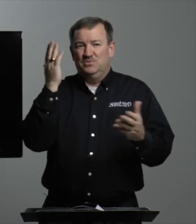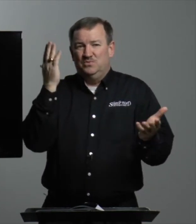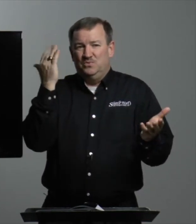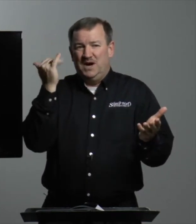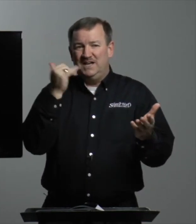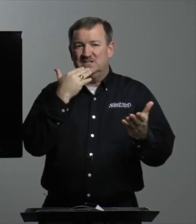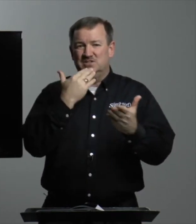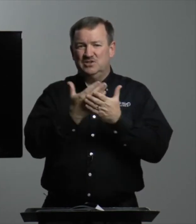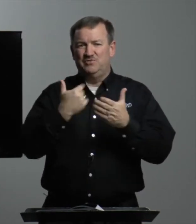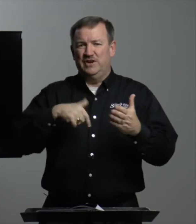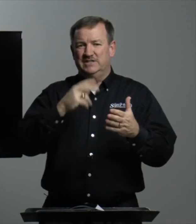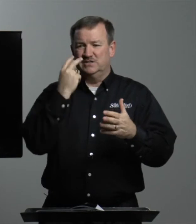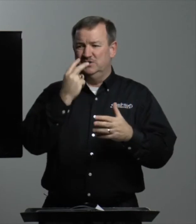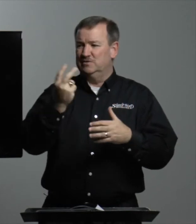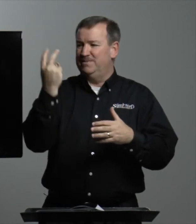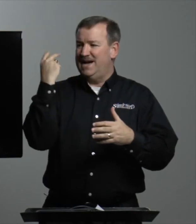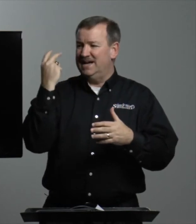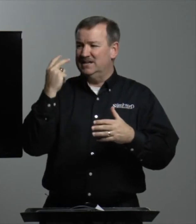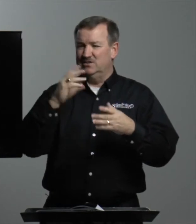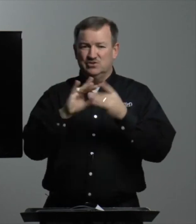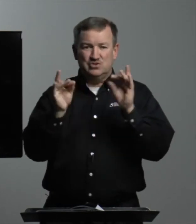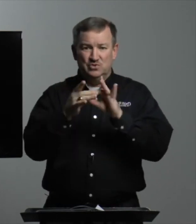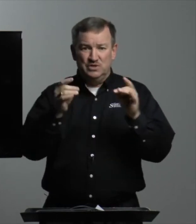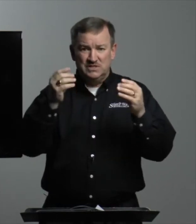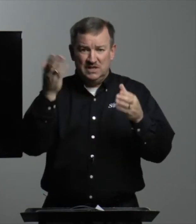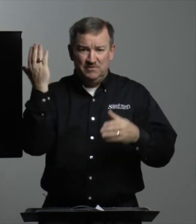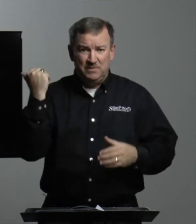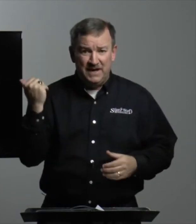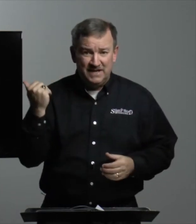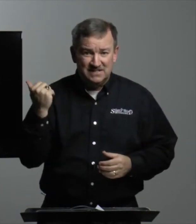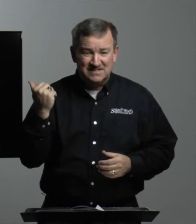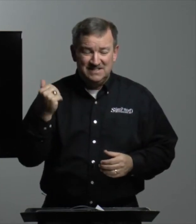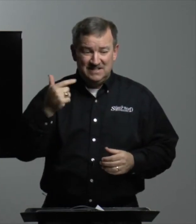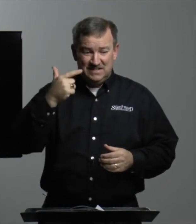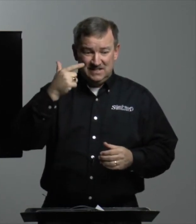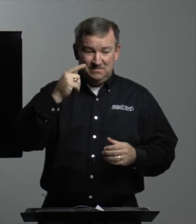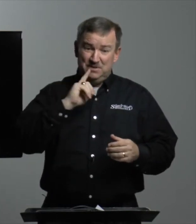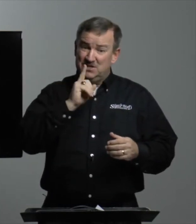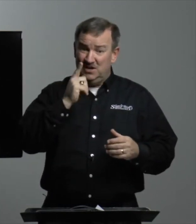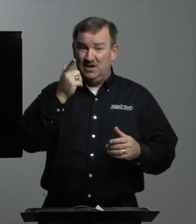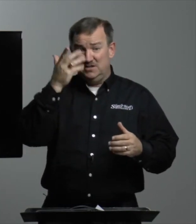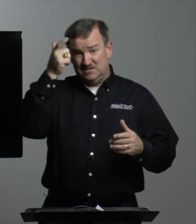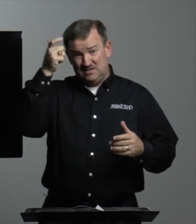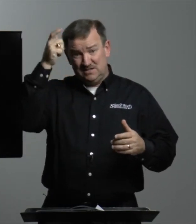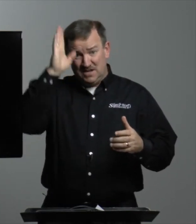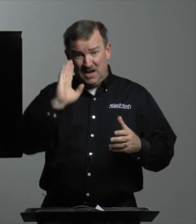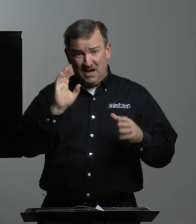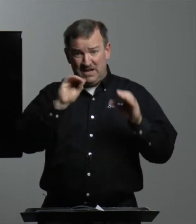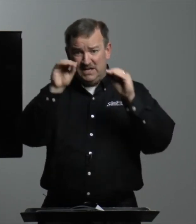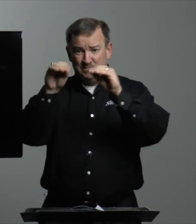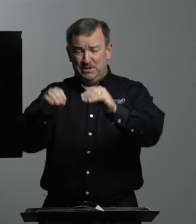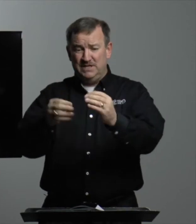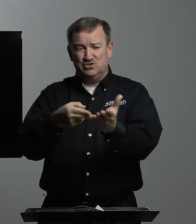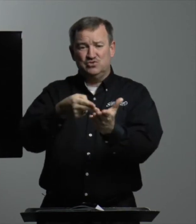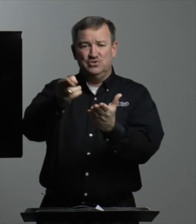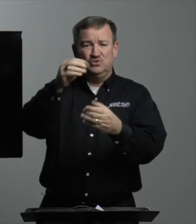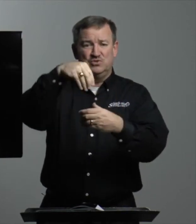Why is it good for us to look back into the stories of the past? Because God has placed truths